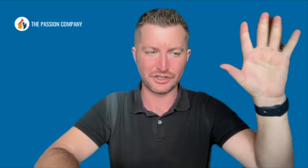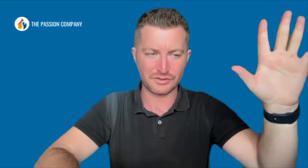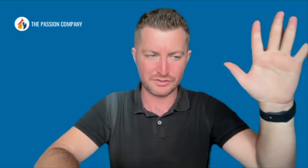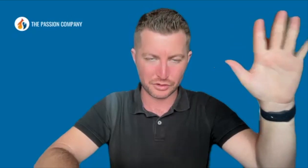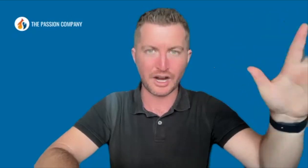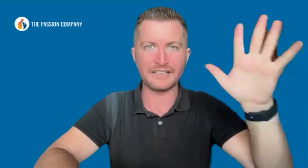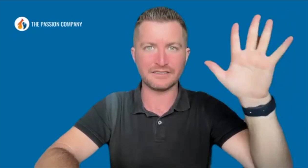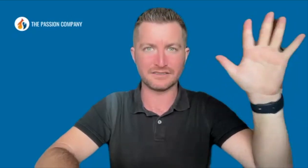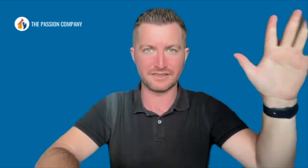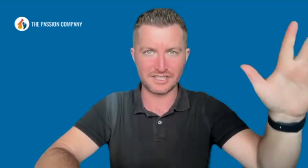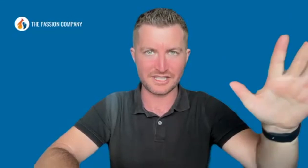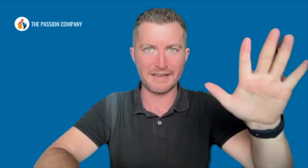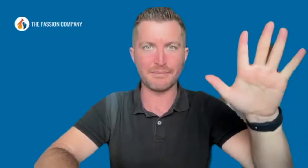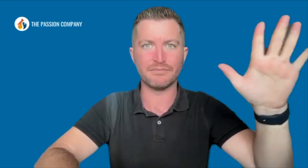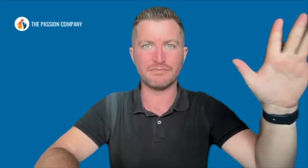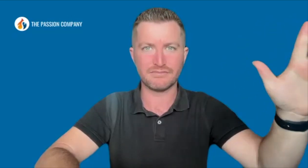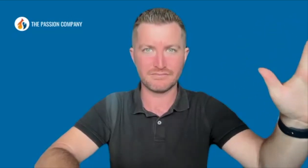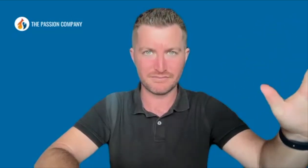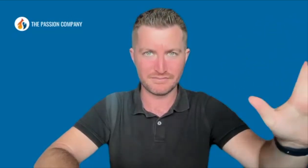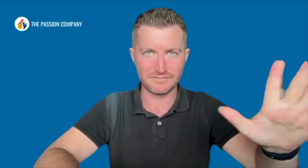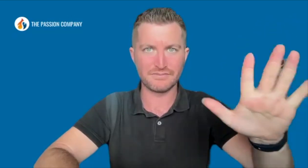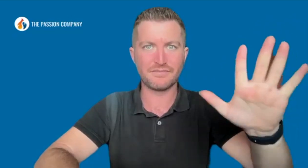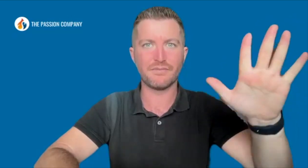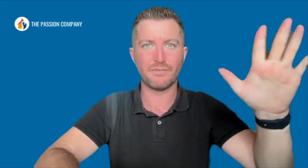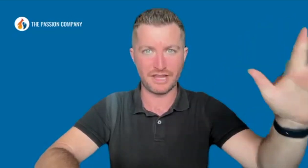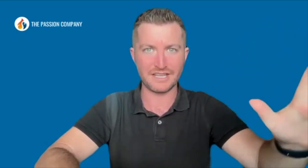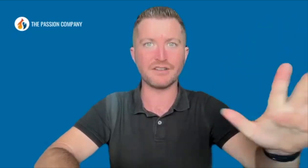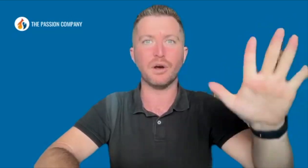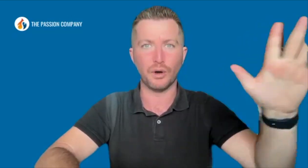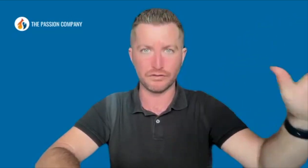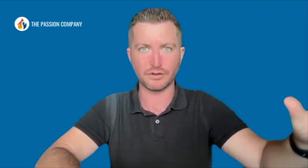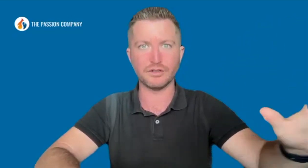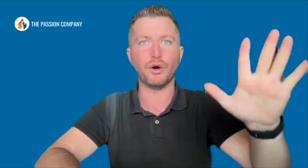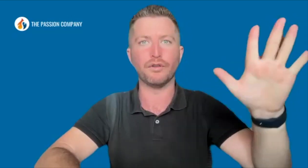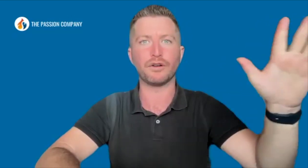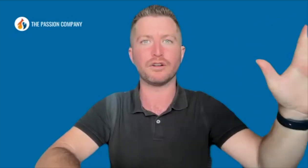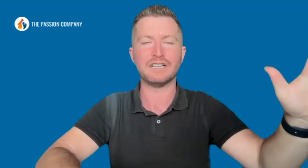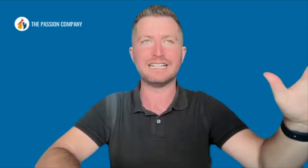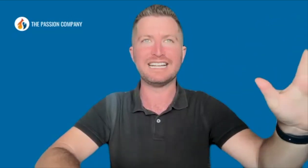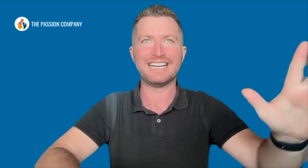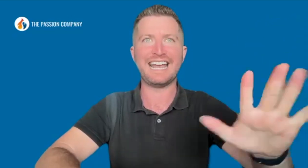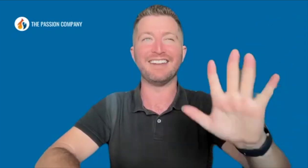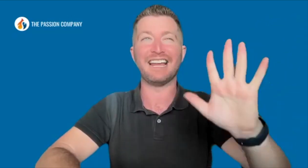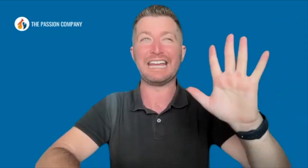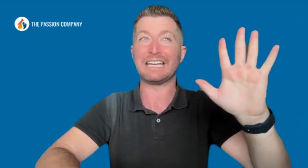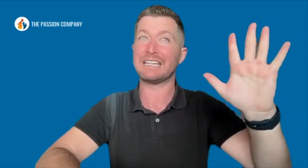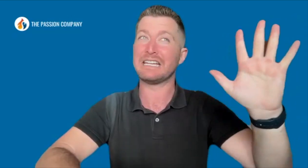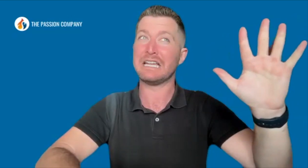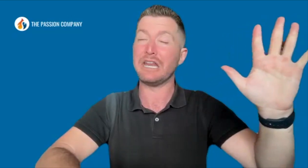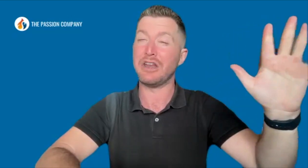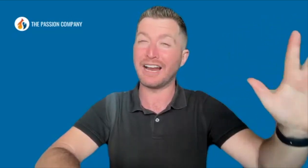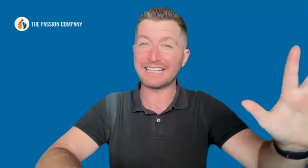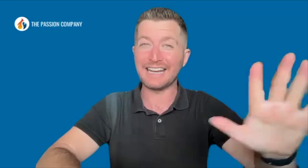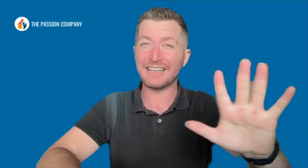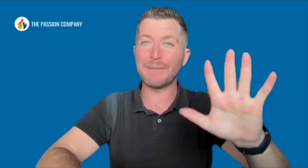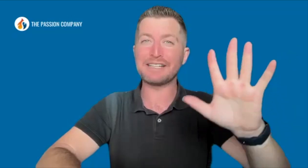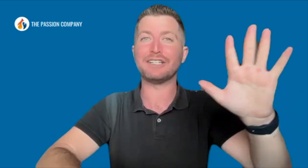trying the same thing over and over and, like, not getting a message